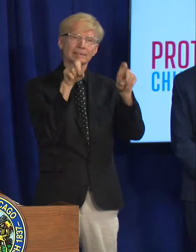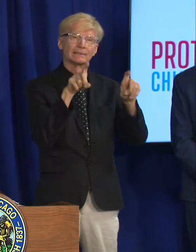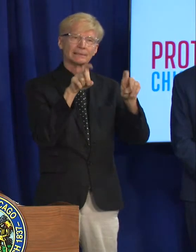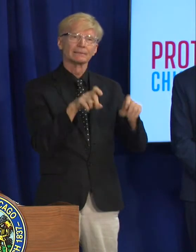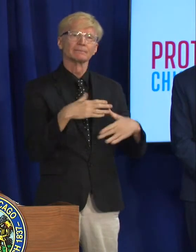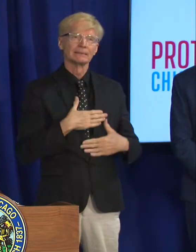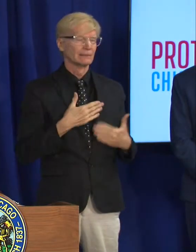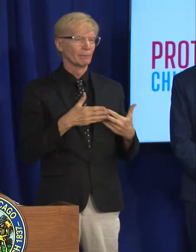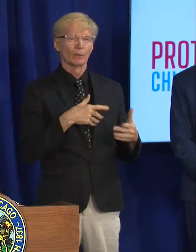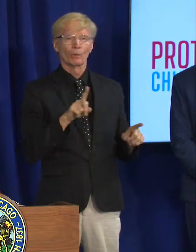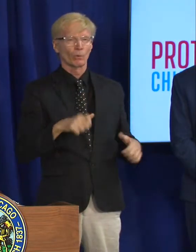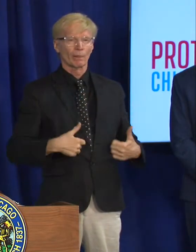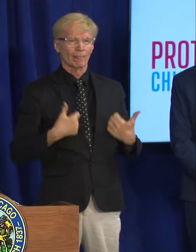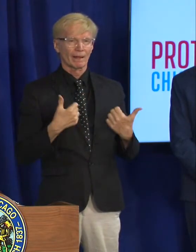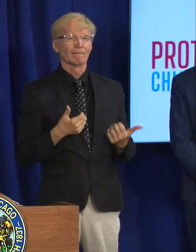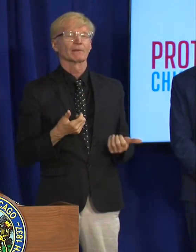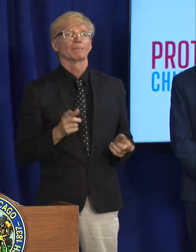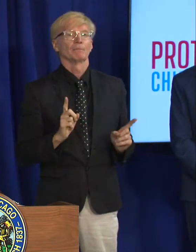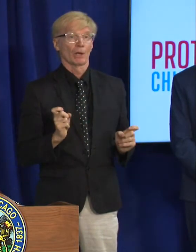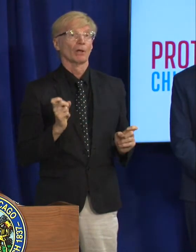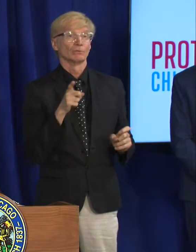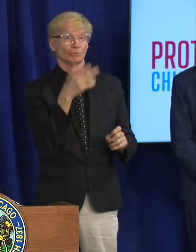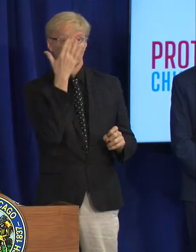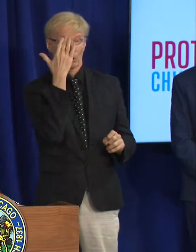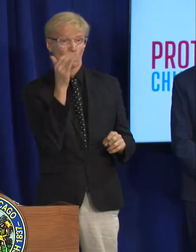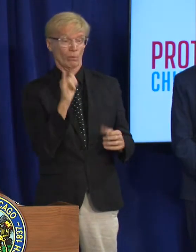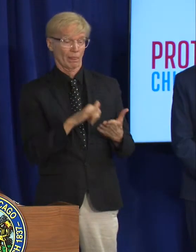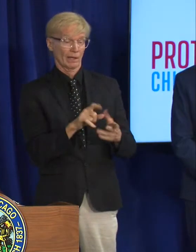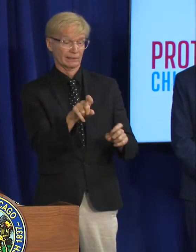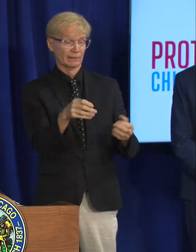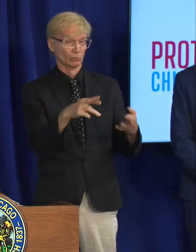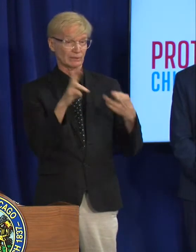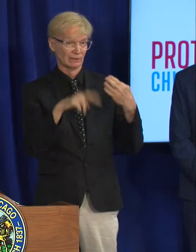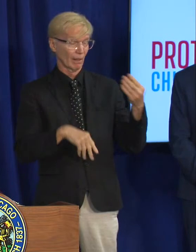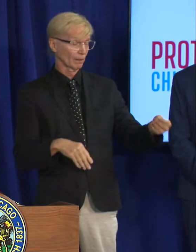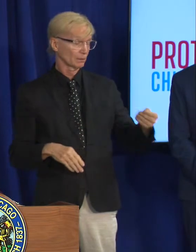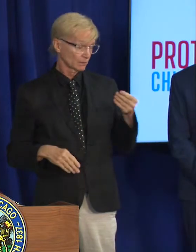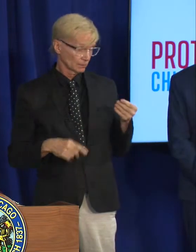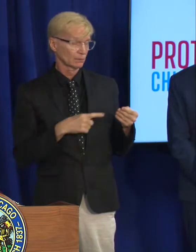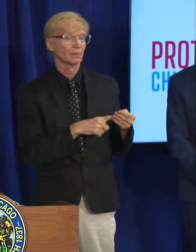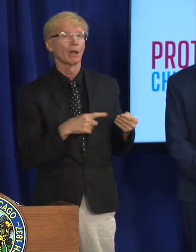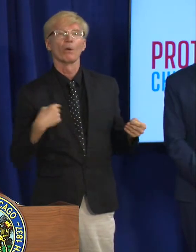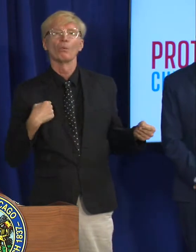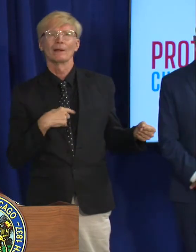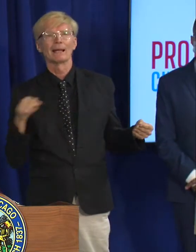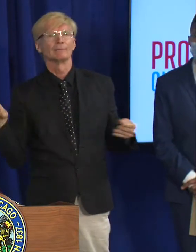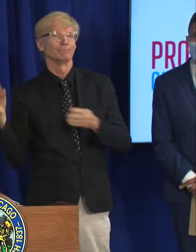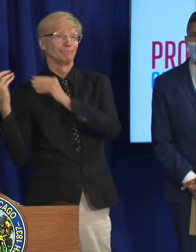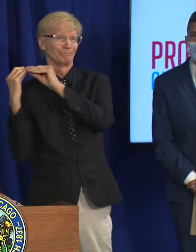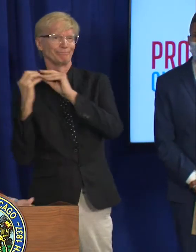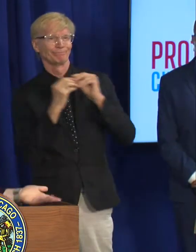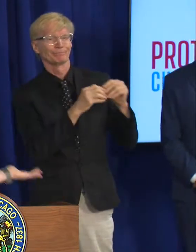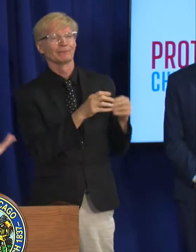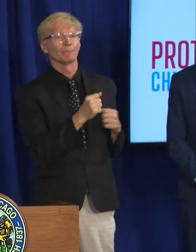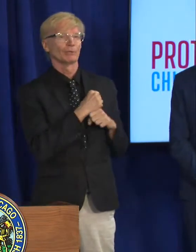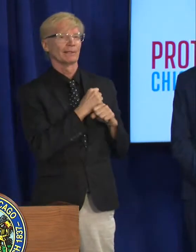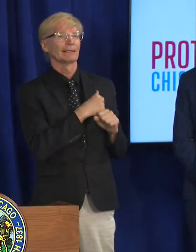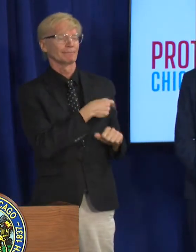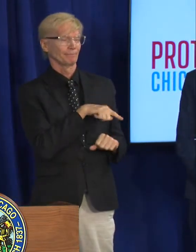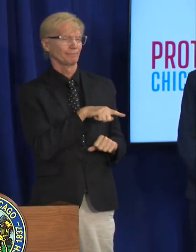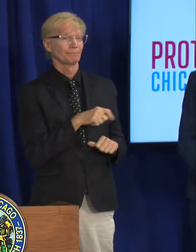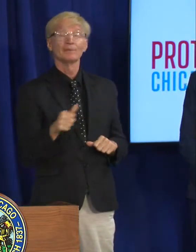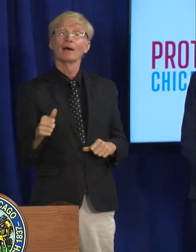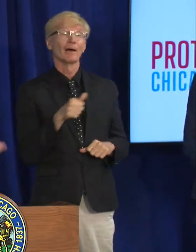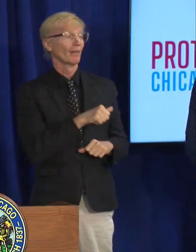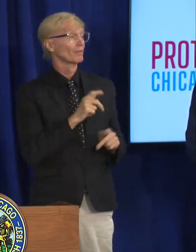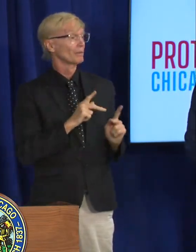getting tested getting the answer lets us do the strategy that protects everybody else do others want to chime